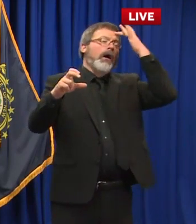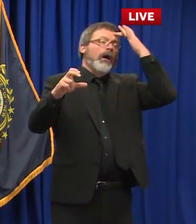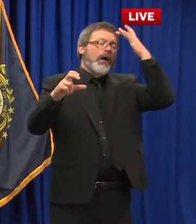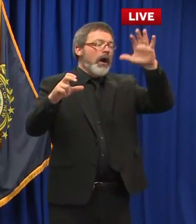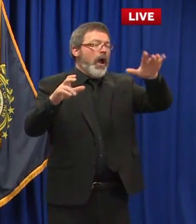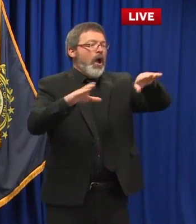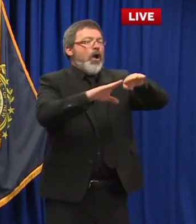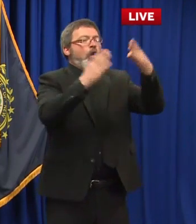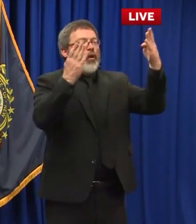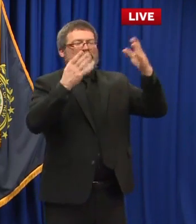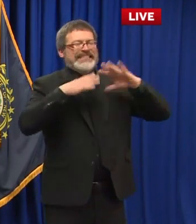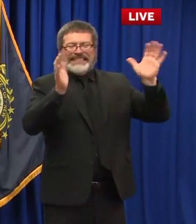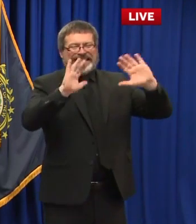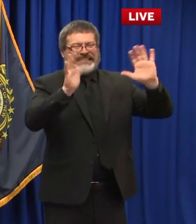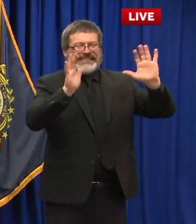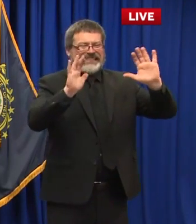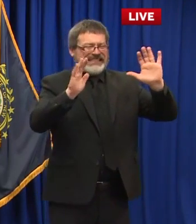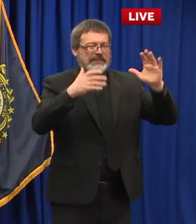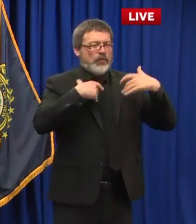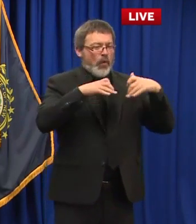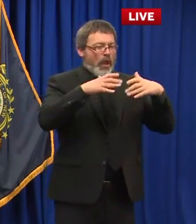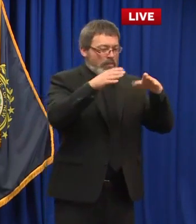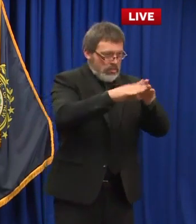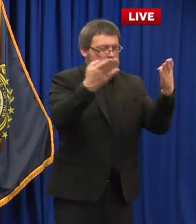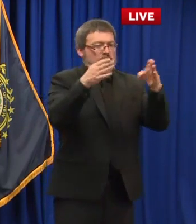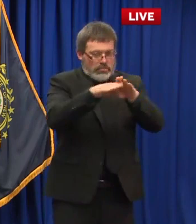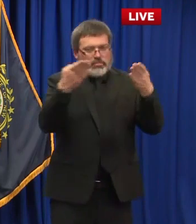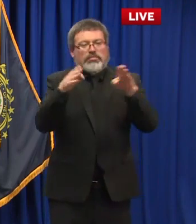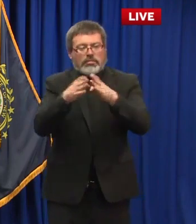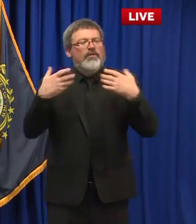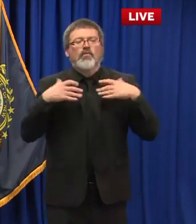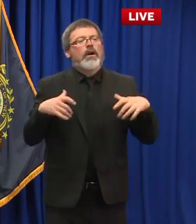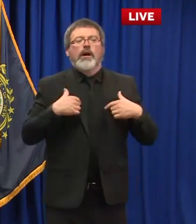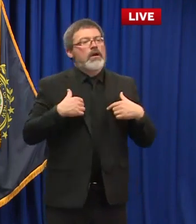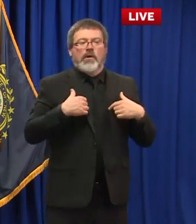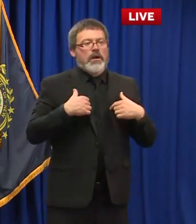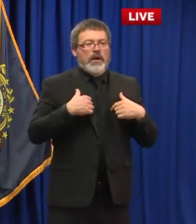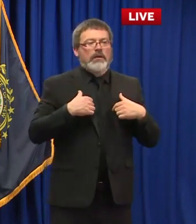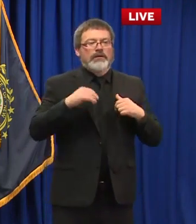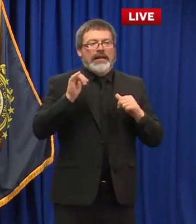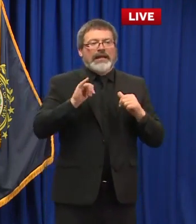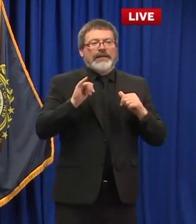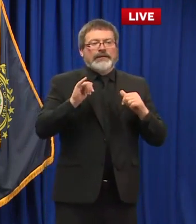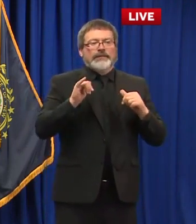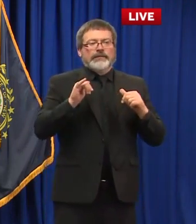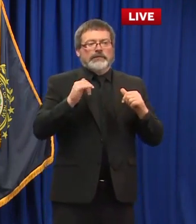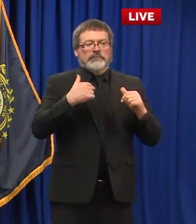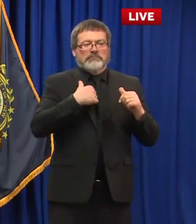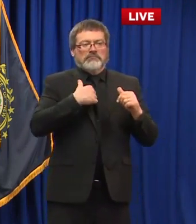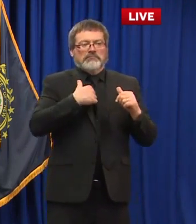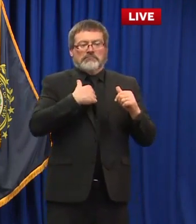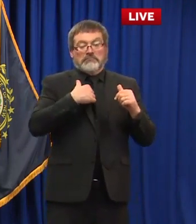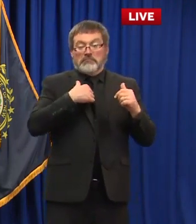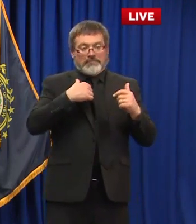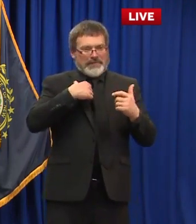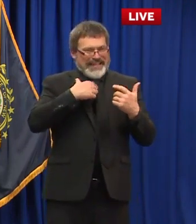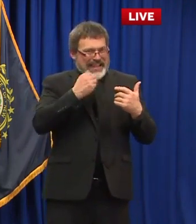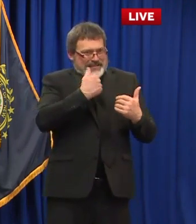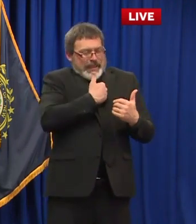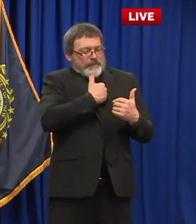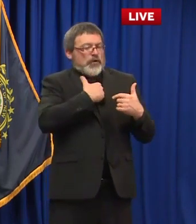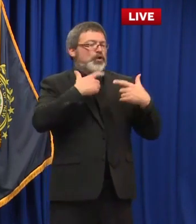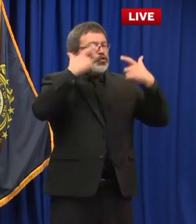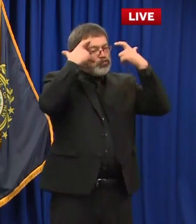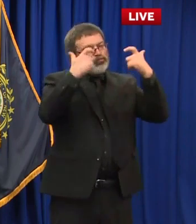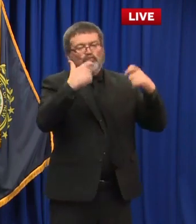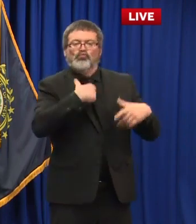cut um everything we do will we do will be through the legislative process i can't cut a program without the legislature's uh approval and we'll make sure